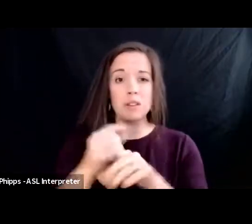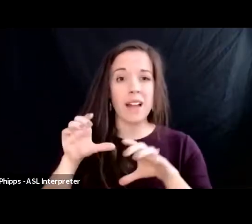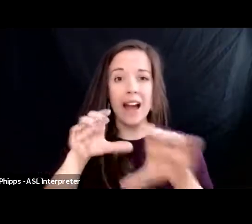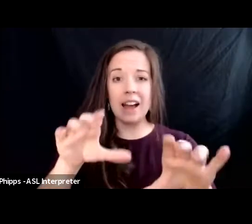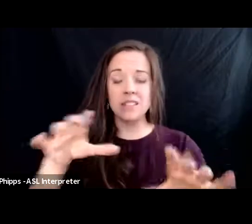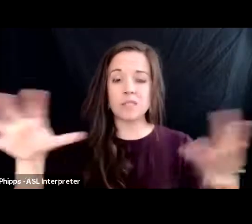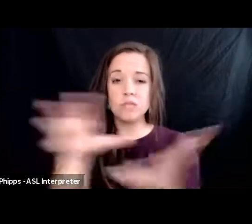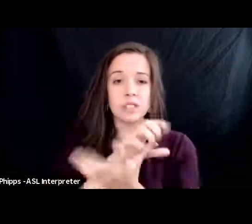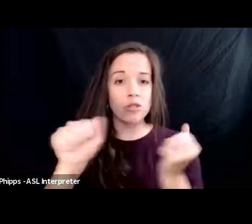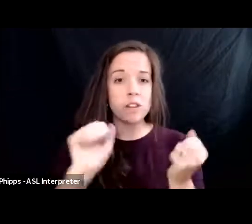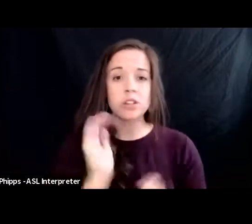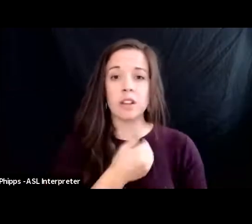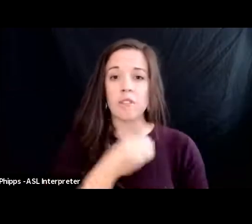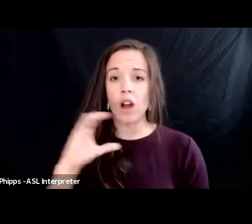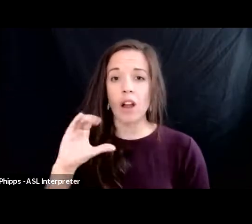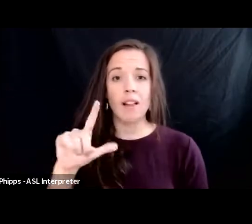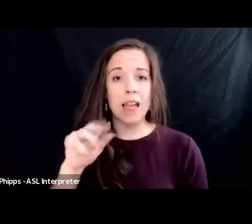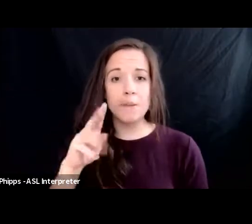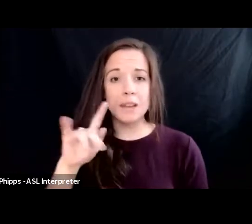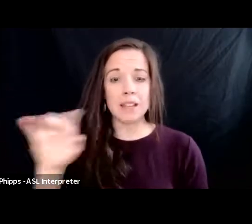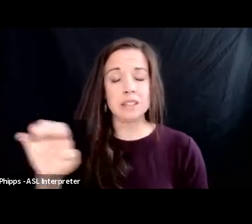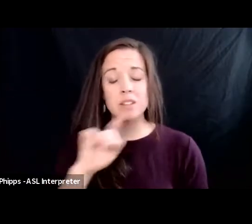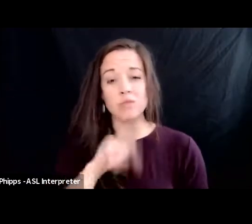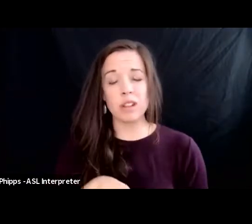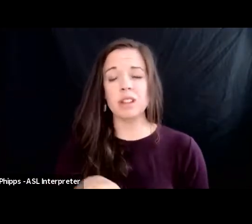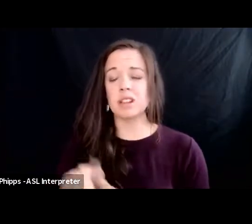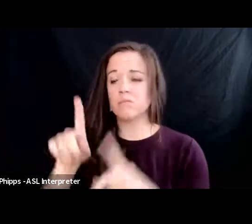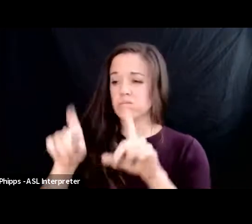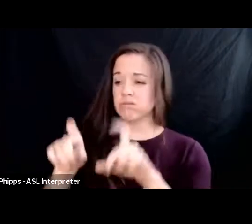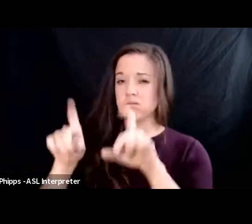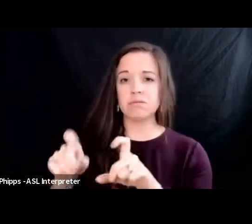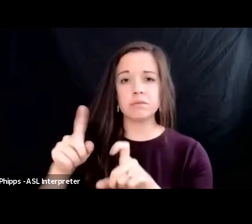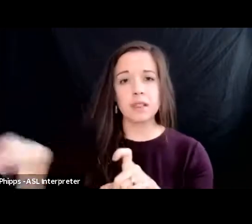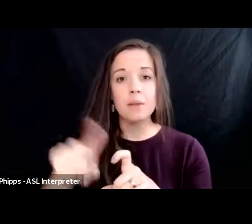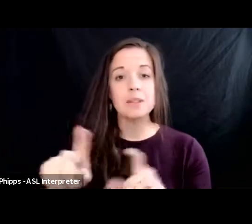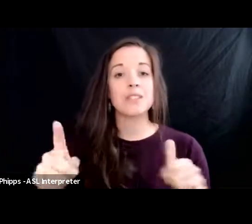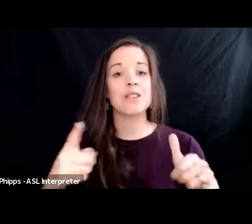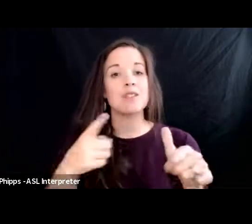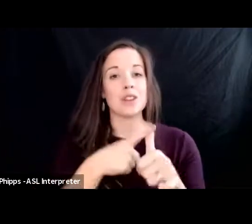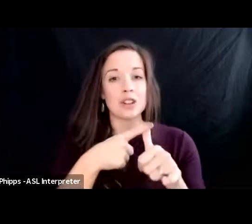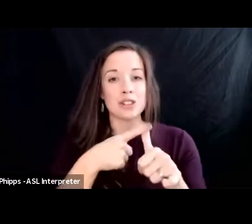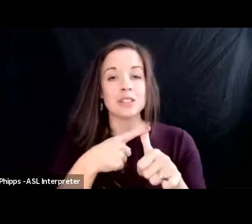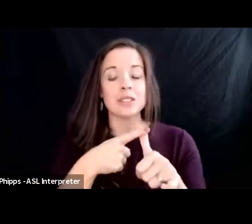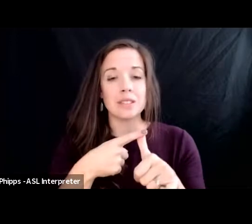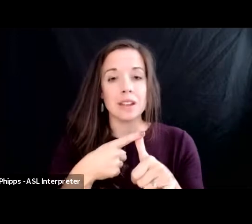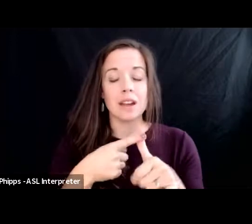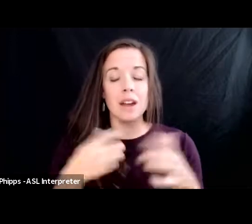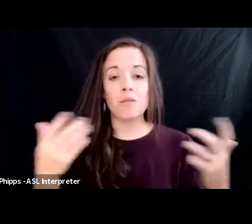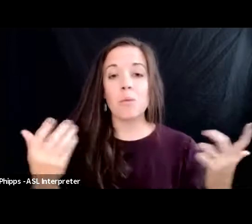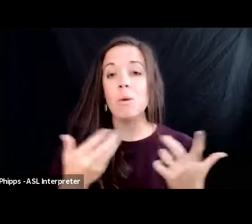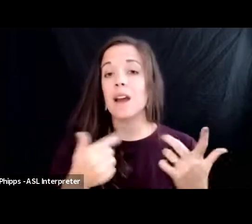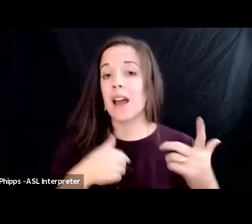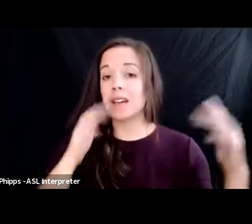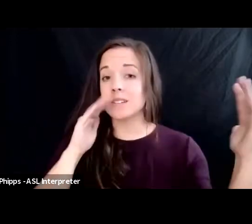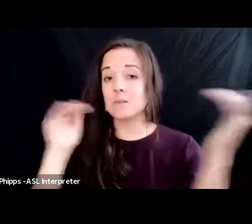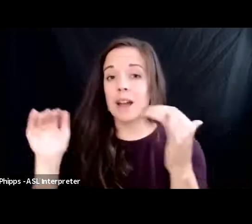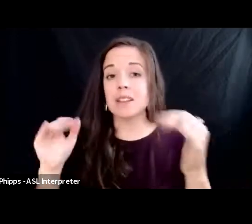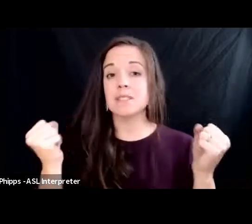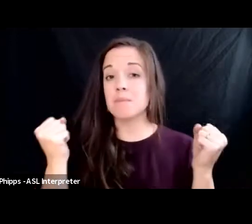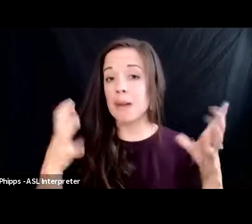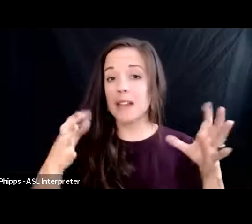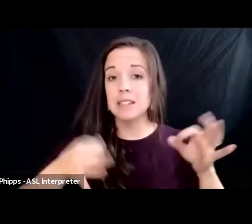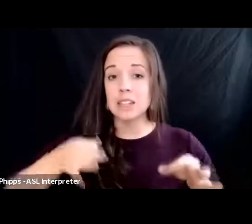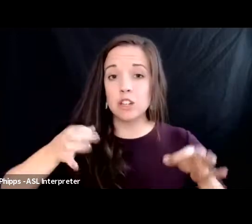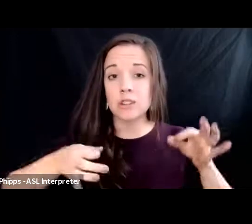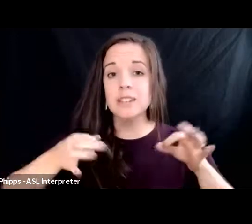climate and putting them putting their feet essentially to the fire it's the first of what i expect to be several hearings and